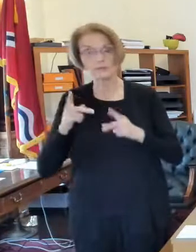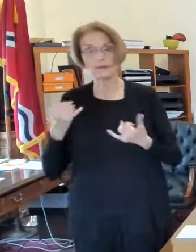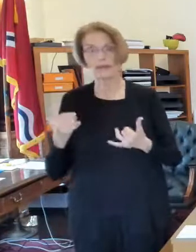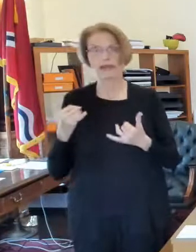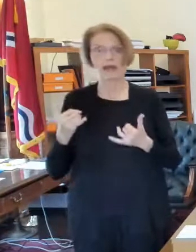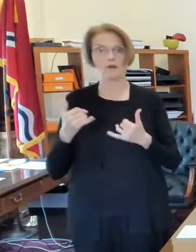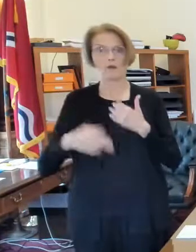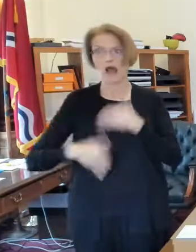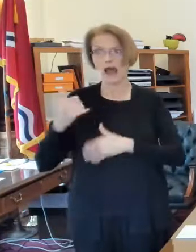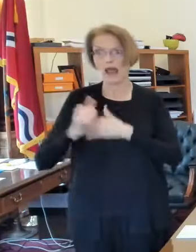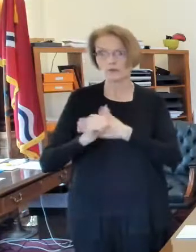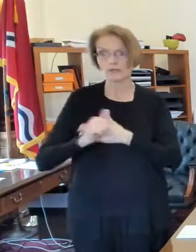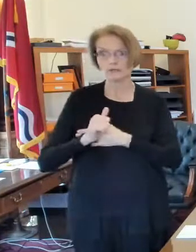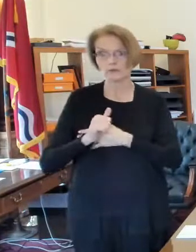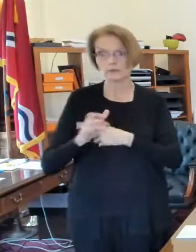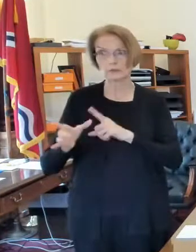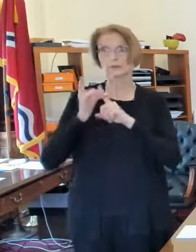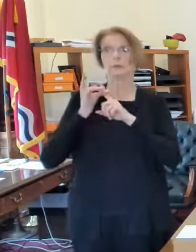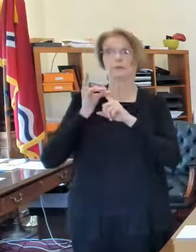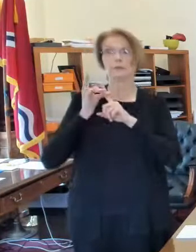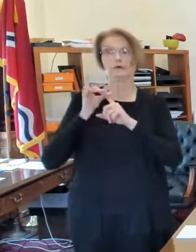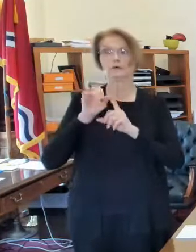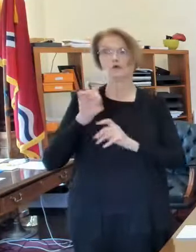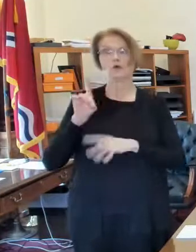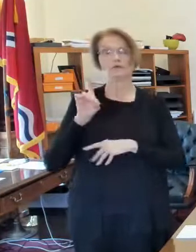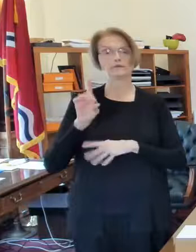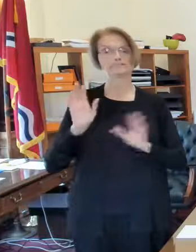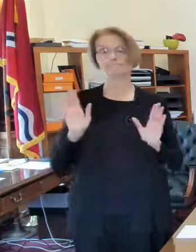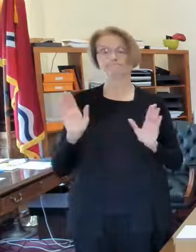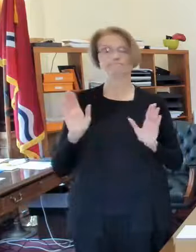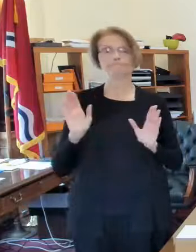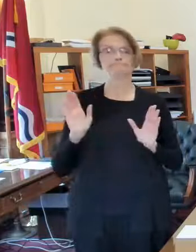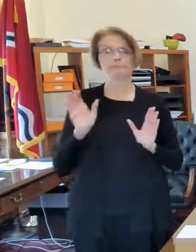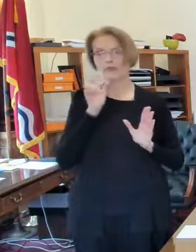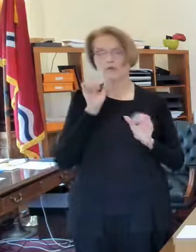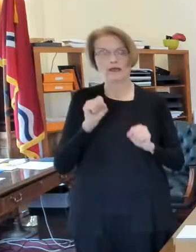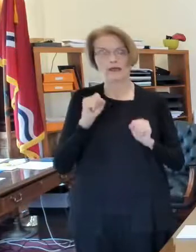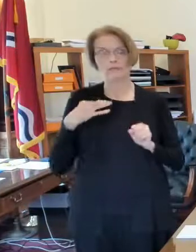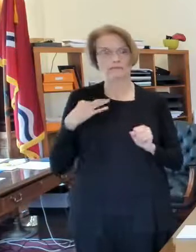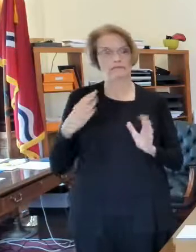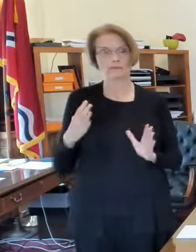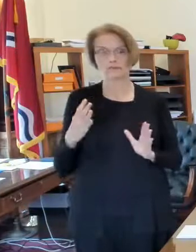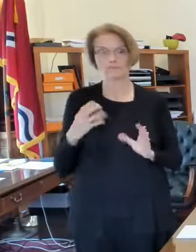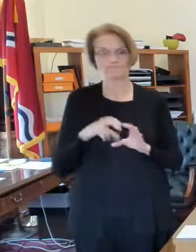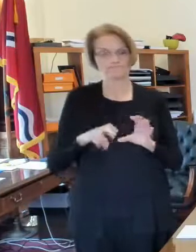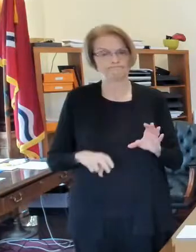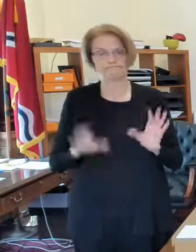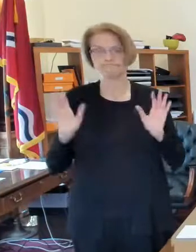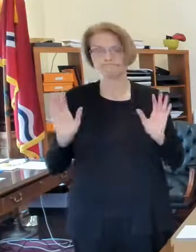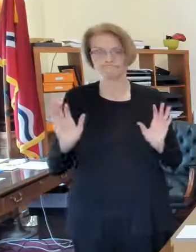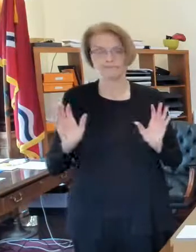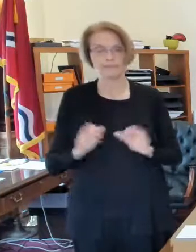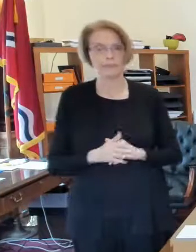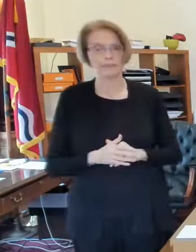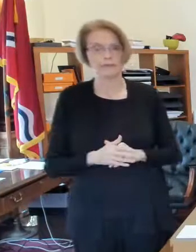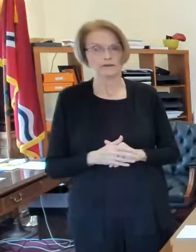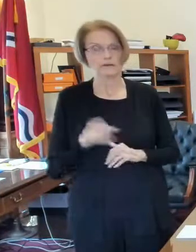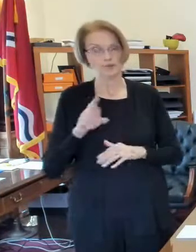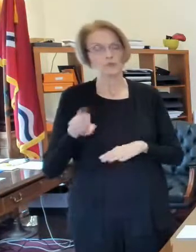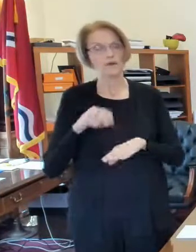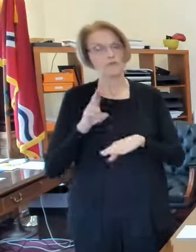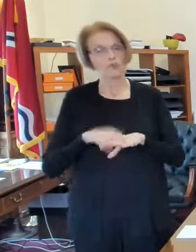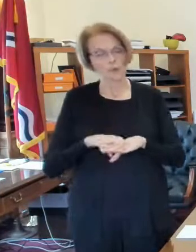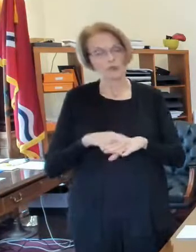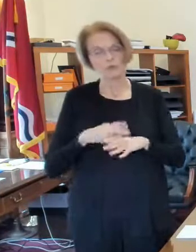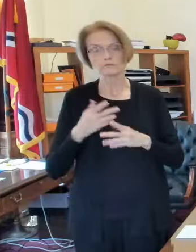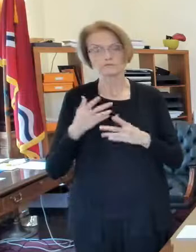now at such great risk of contracting covid that they're uh they're not able to volunteer at this point so uh you of course would be